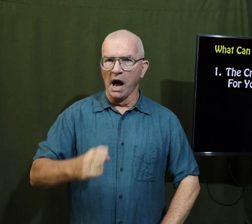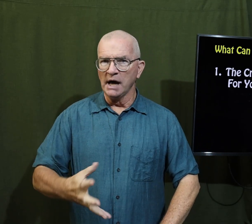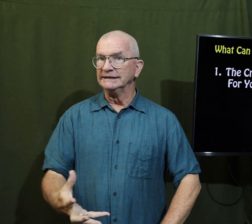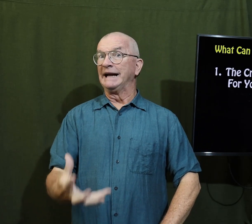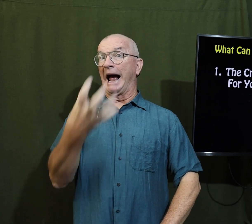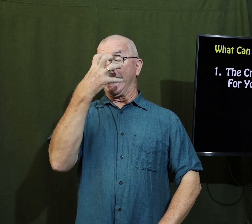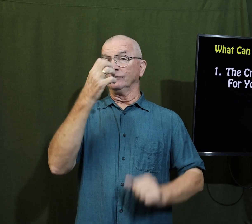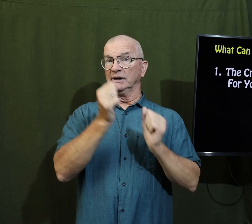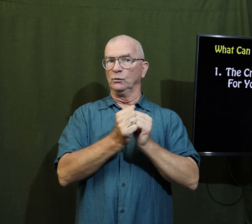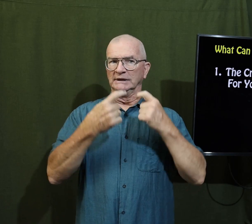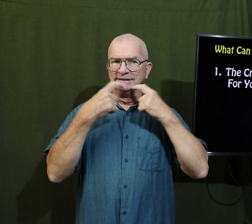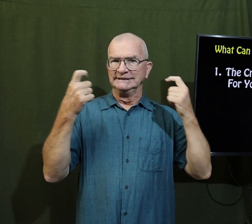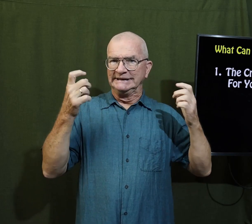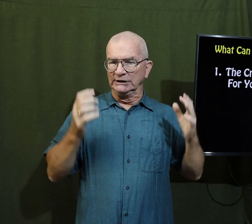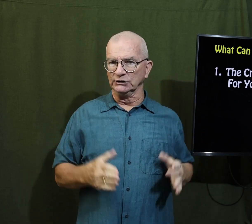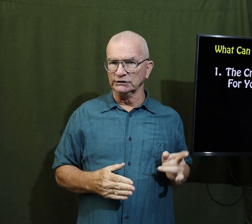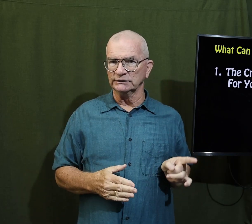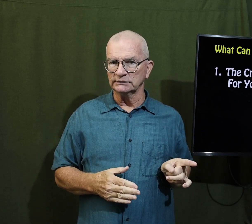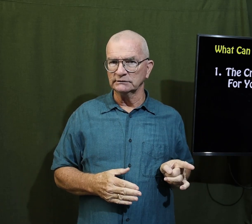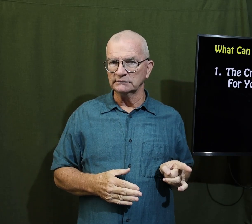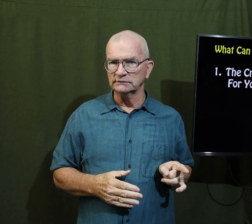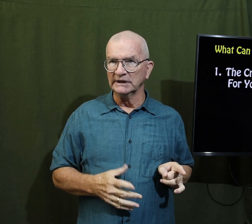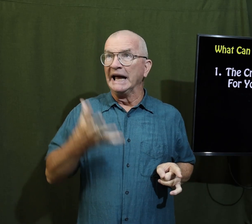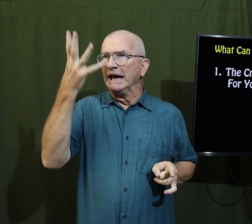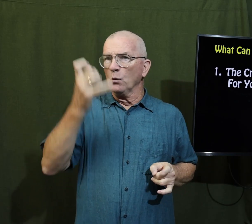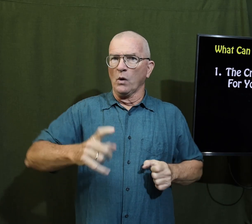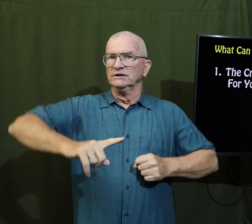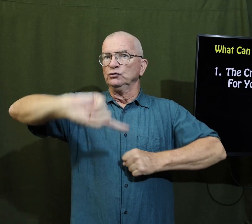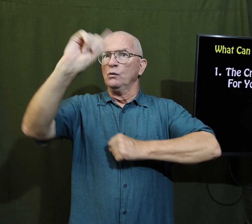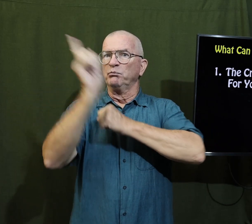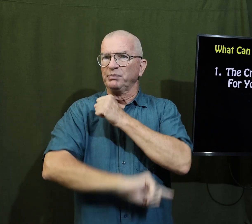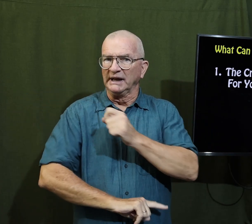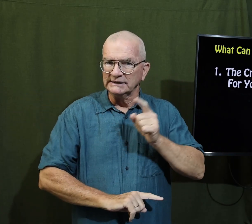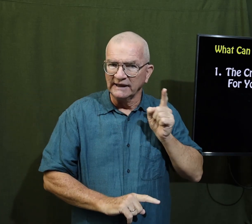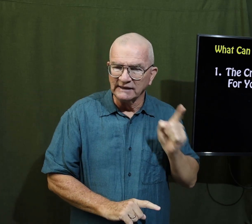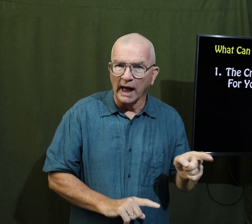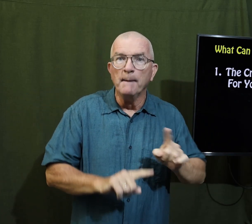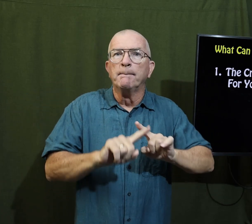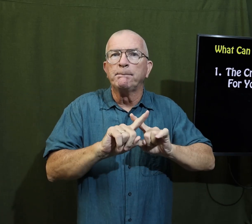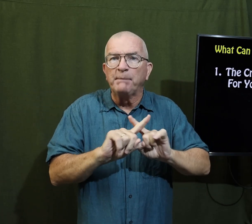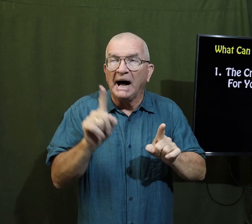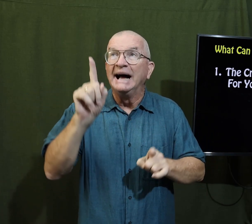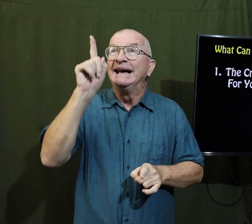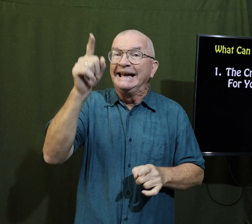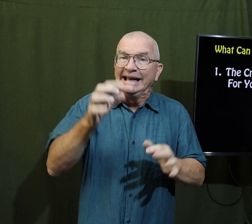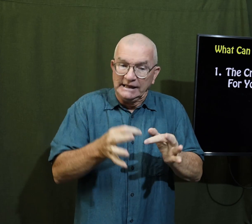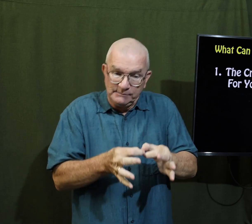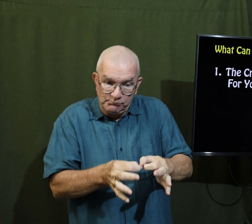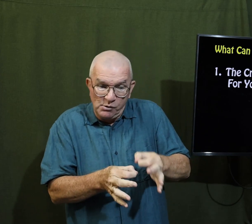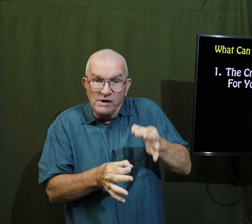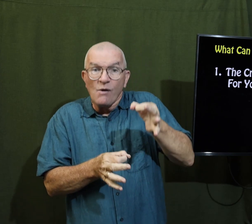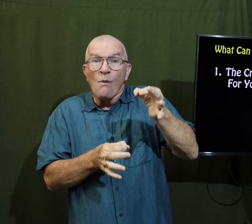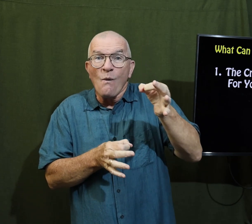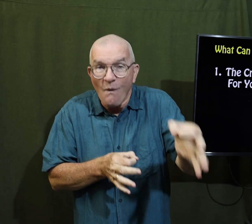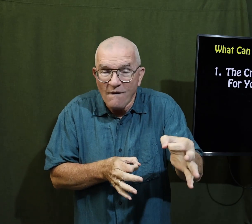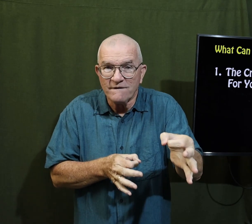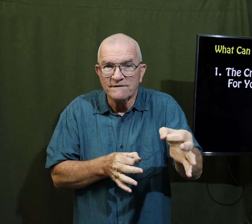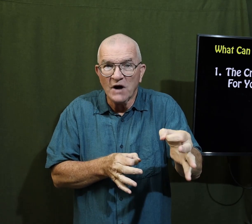and that means God is angry with sinners he wants to punish them but he's putting off